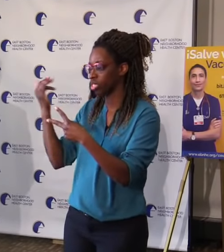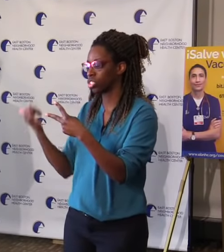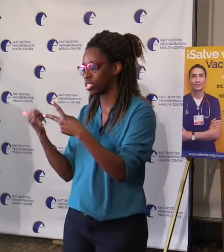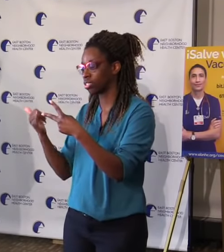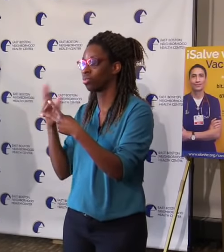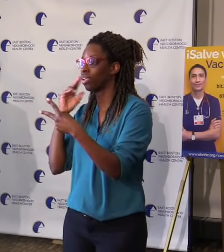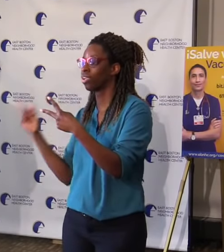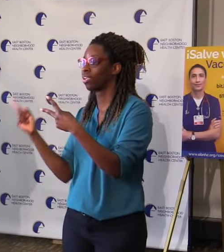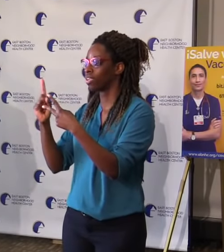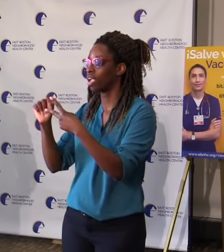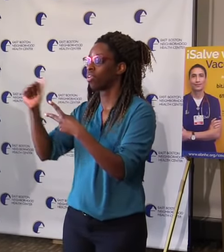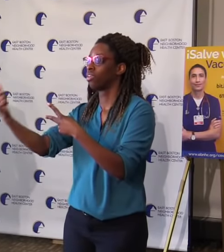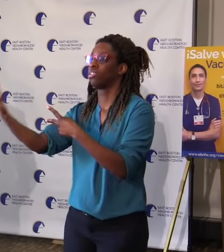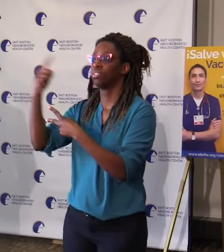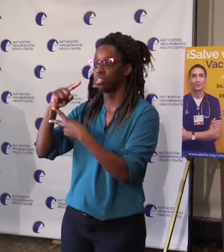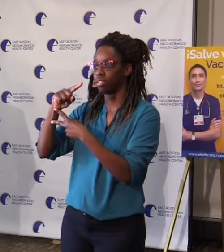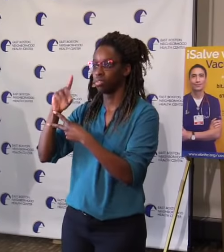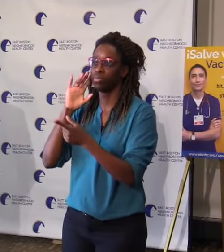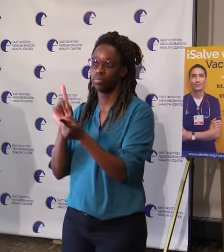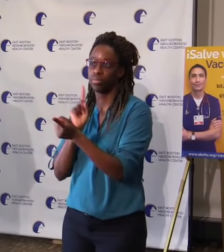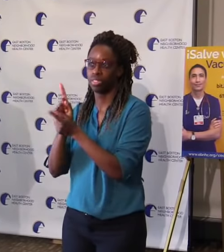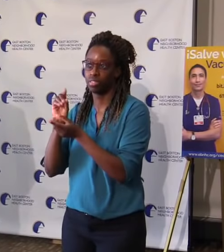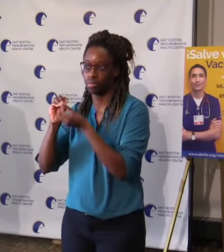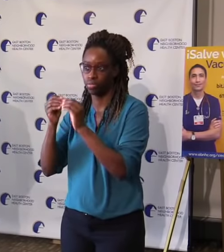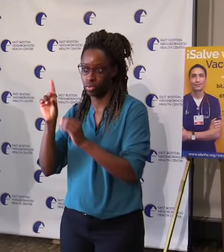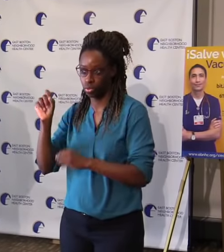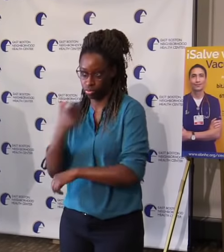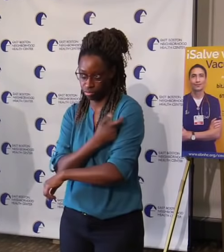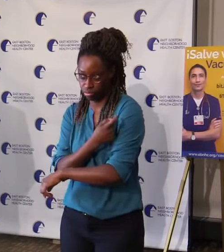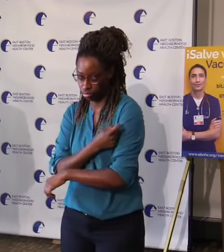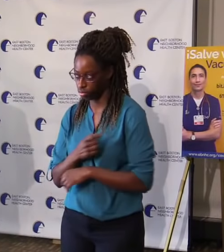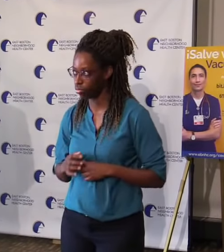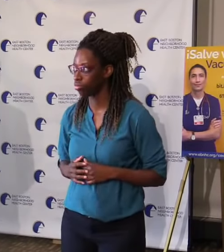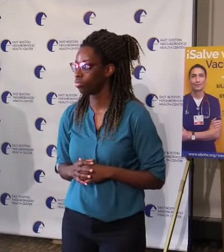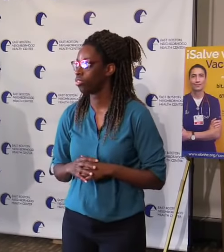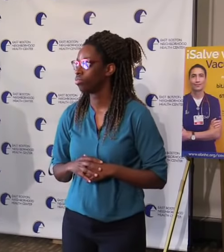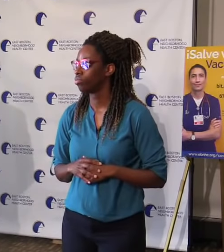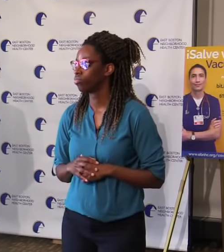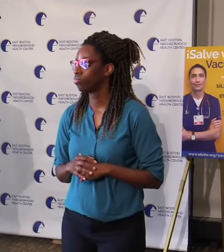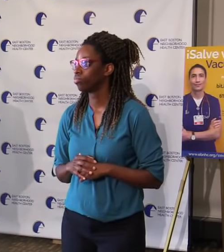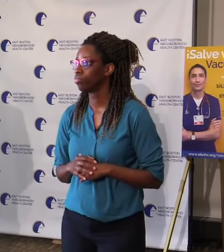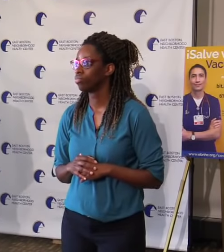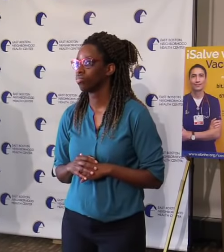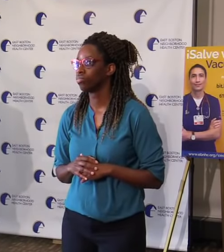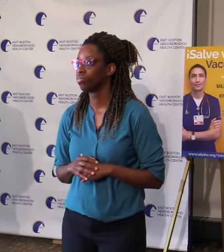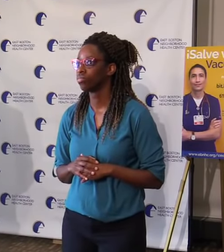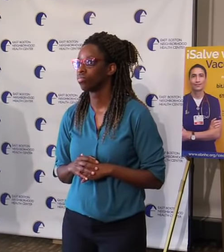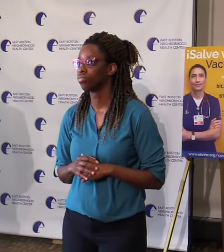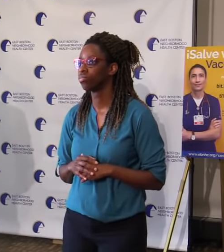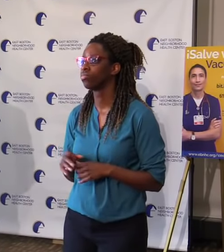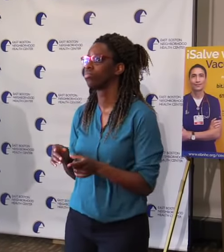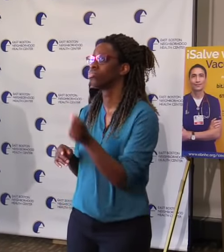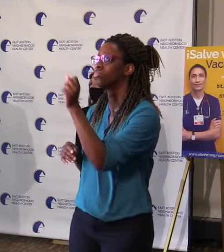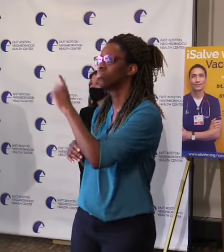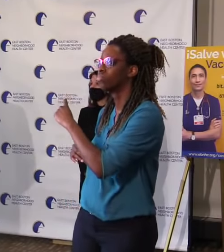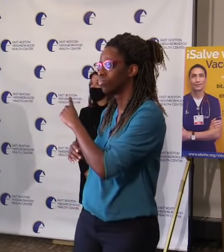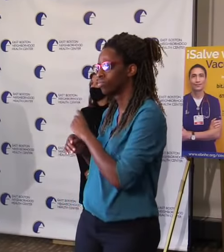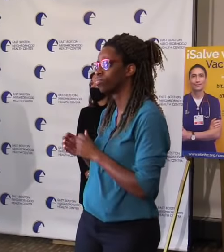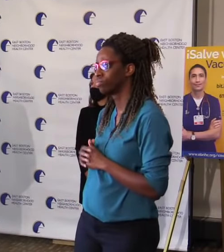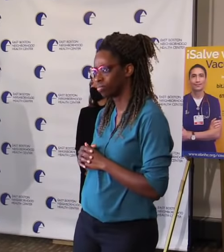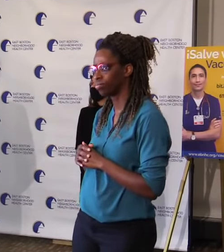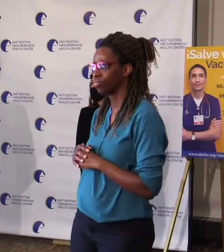Yes, we have. Last question. And I just had a question about what Governor Cuomo is doing with sporting events.